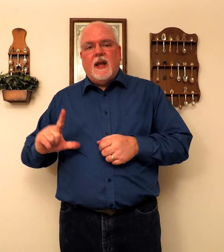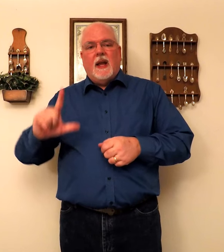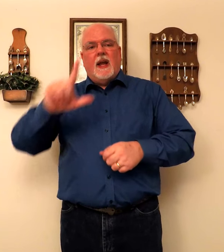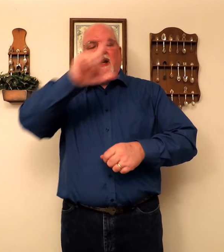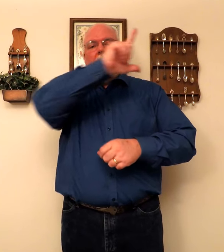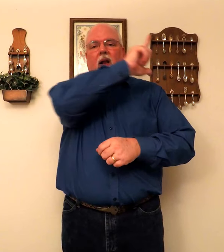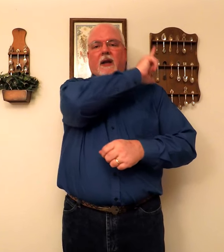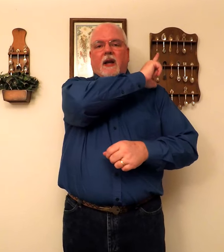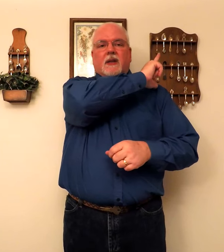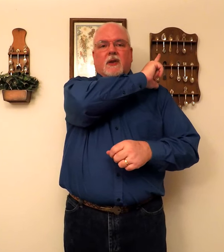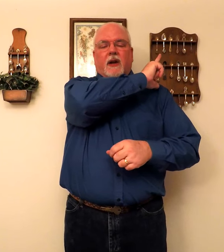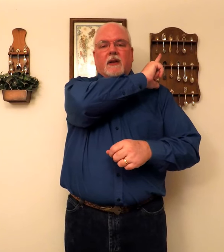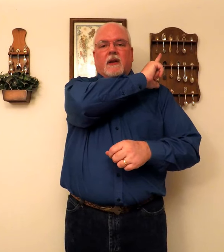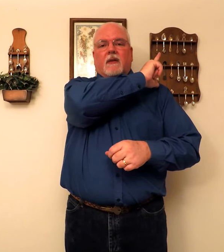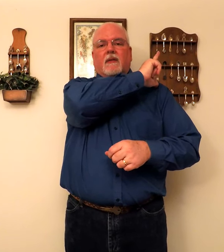And L again. Starting at the.